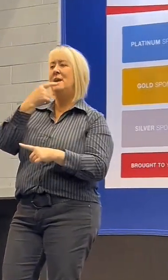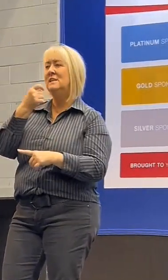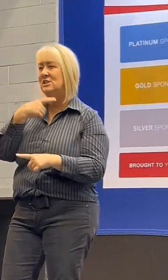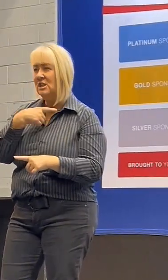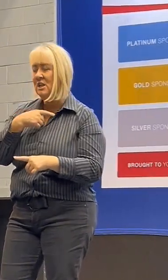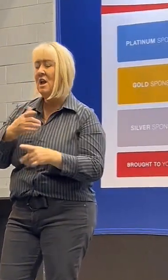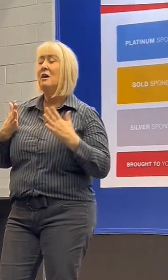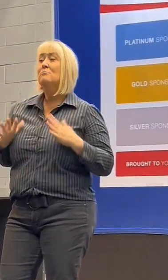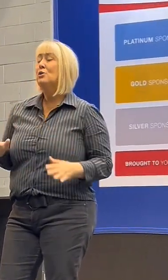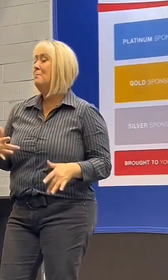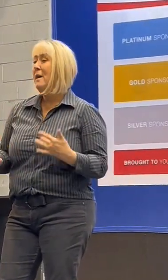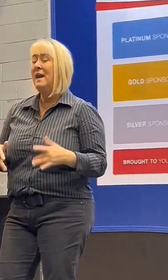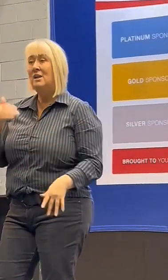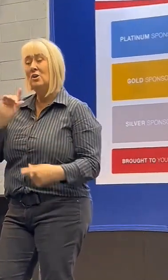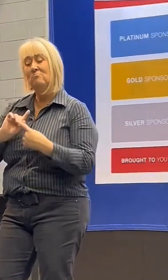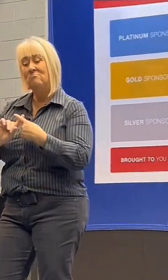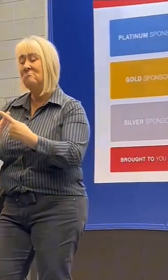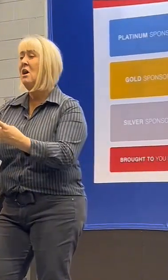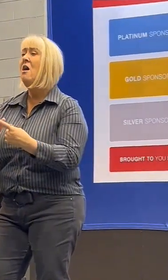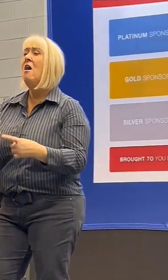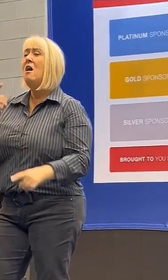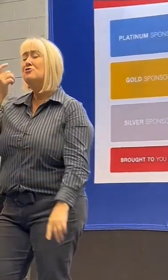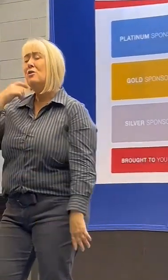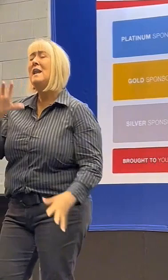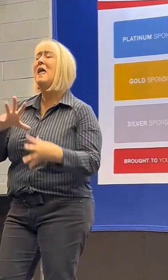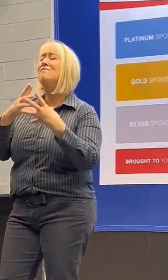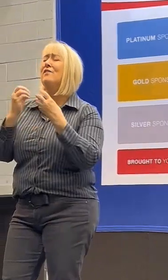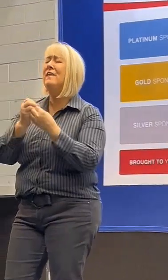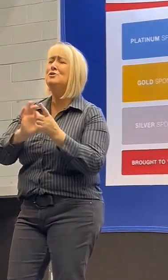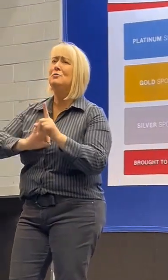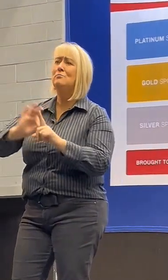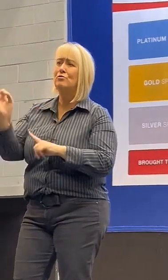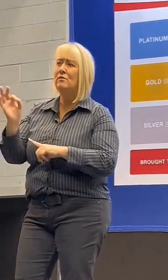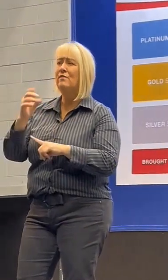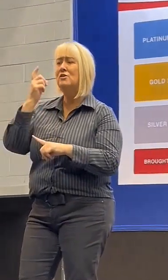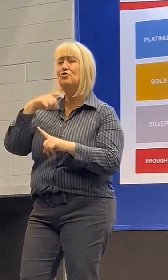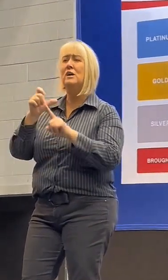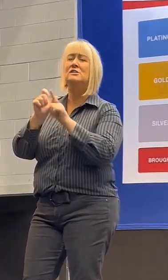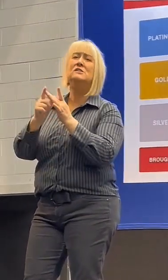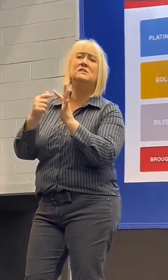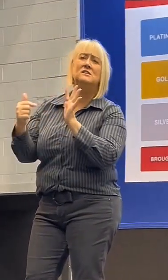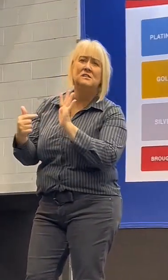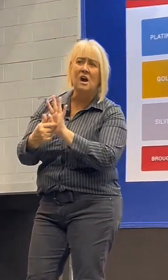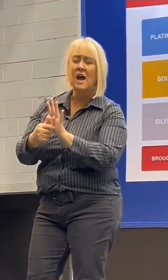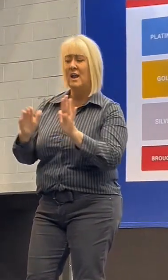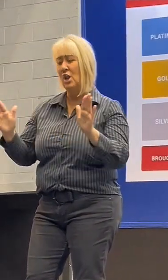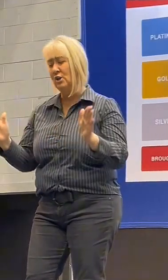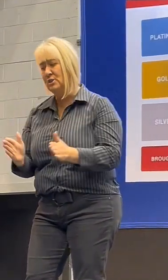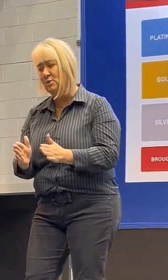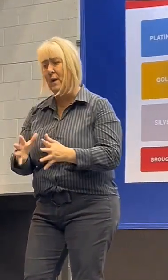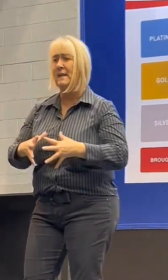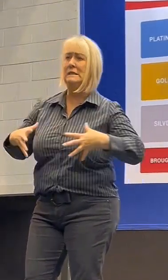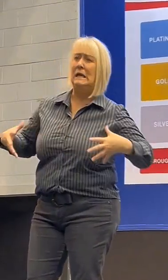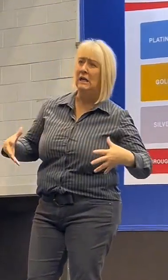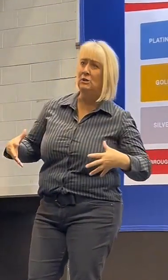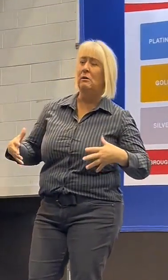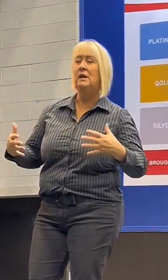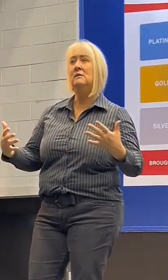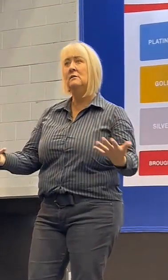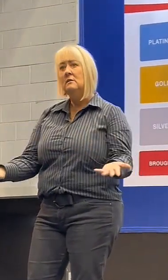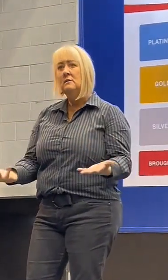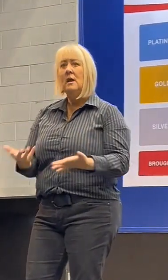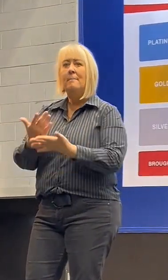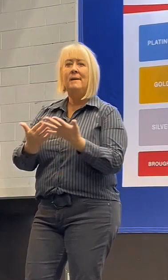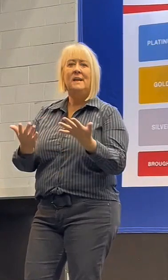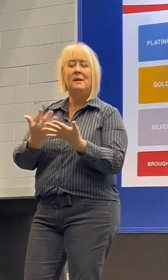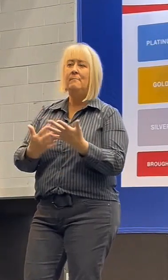I went to all lengths to get better. I tried multiple types of diets. I lost weight, gained weight, had major gut